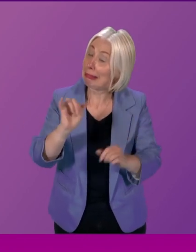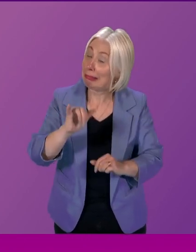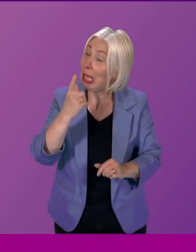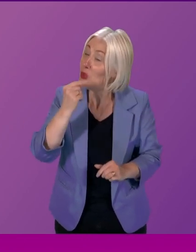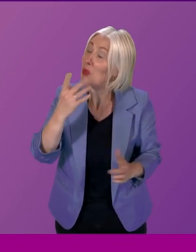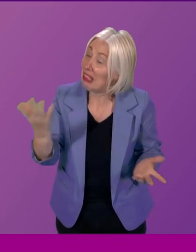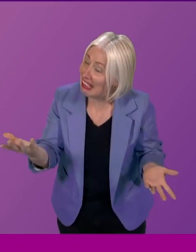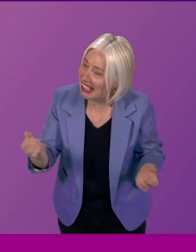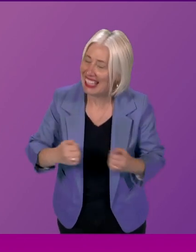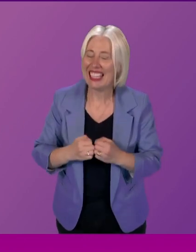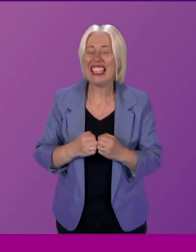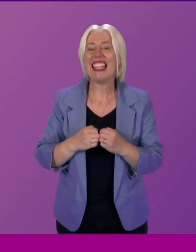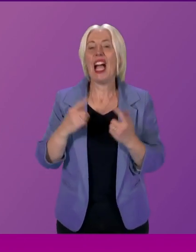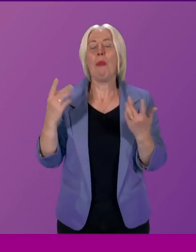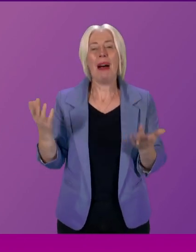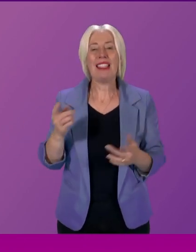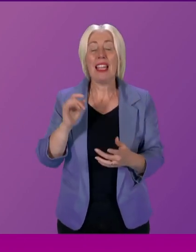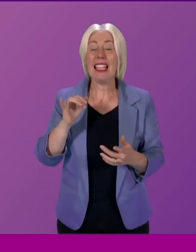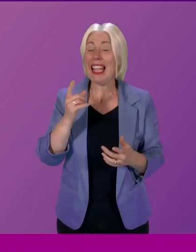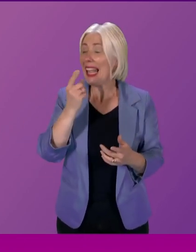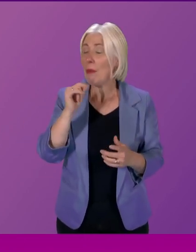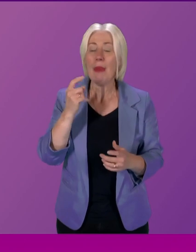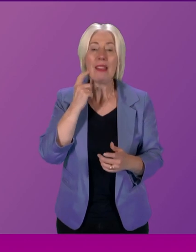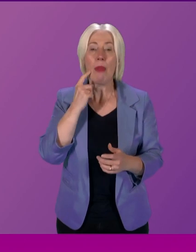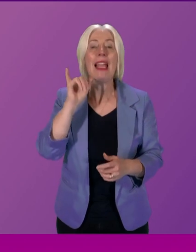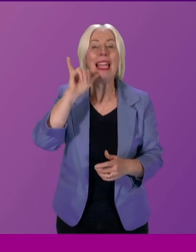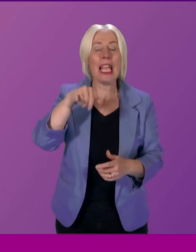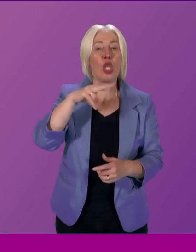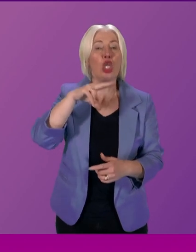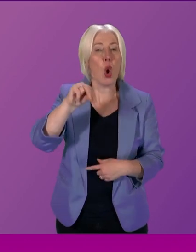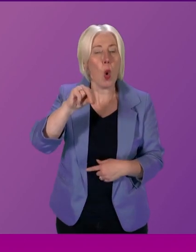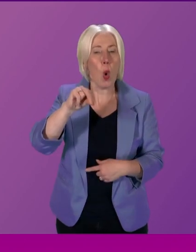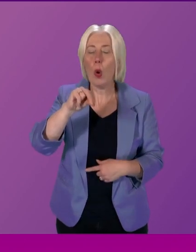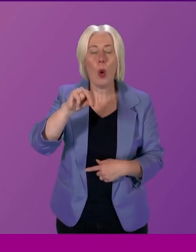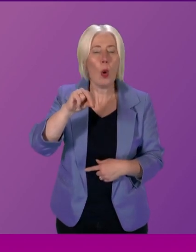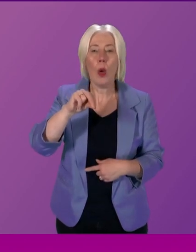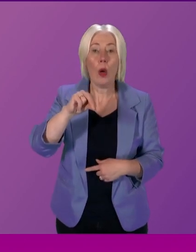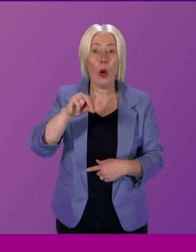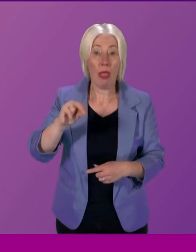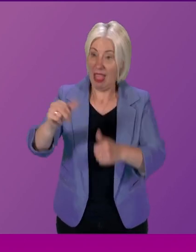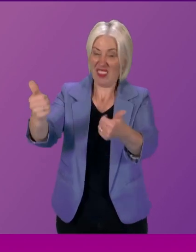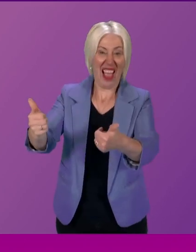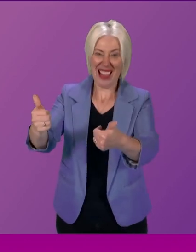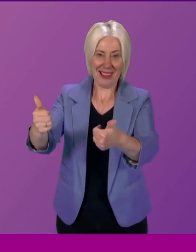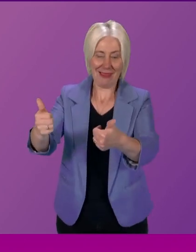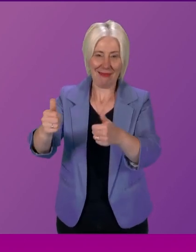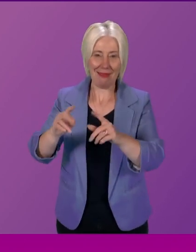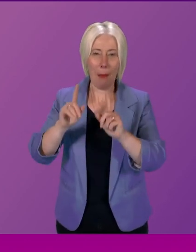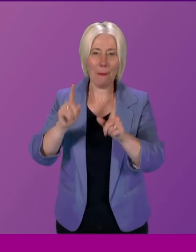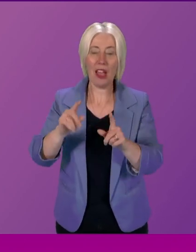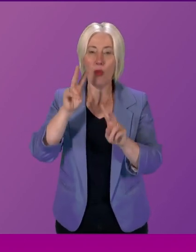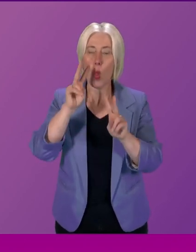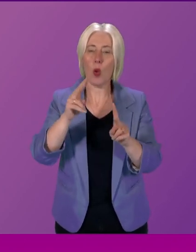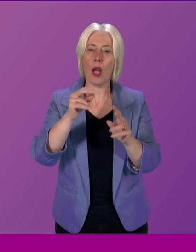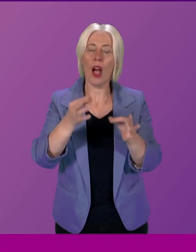where there is a simple yes or no answer, that often does suffice. And if you look at the official